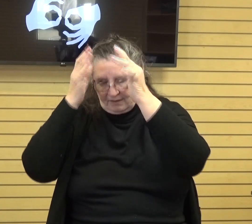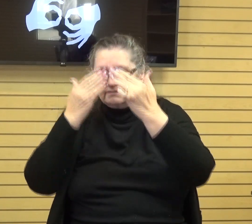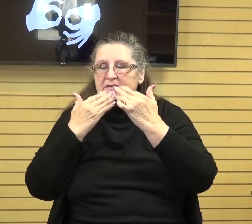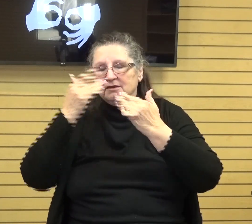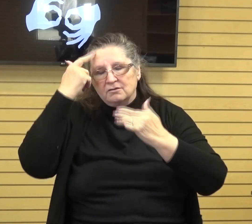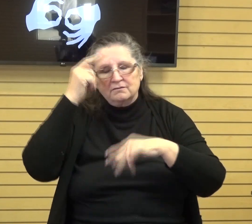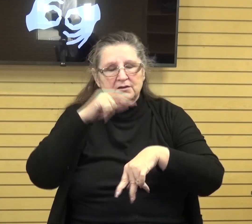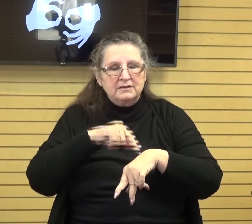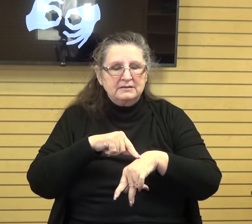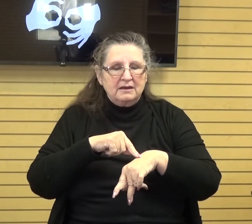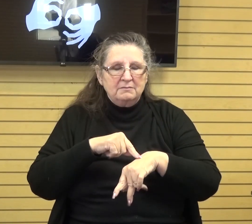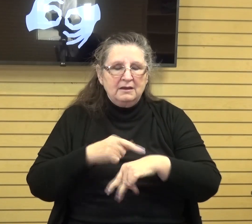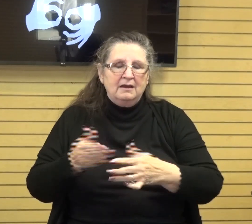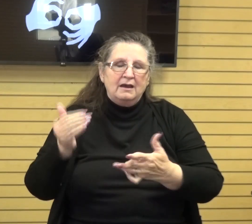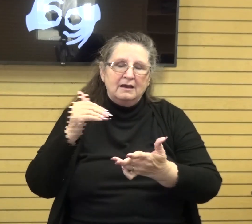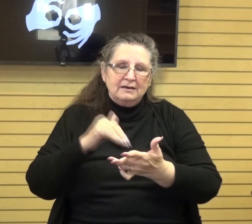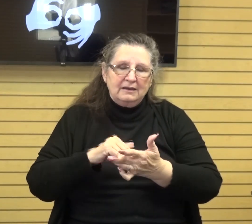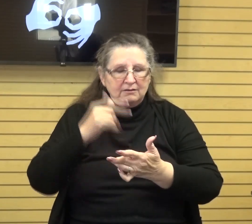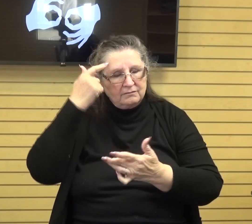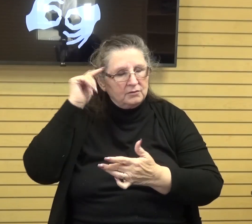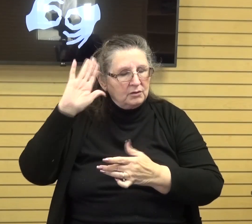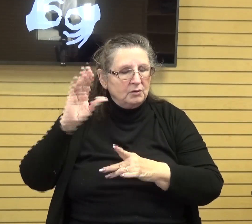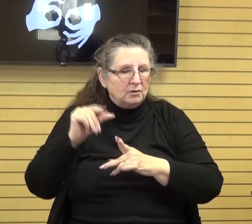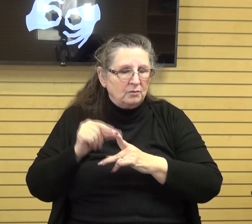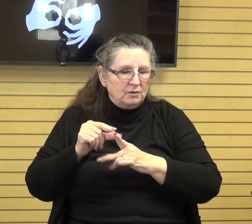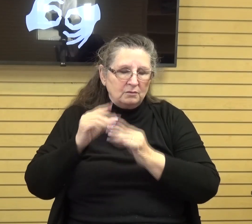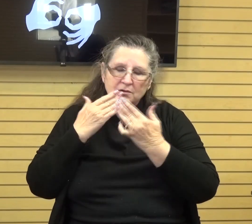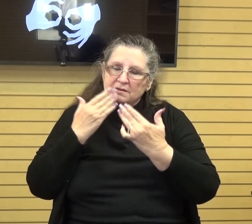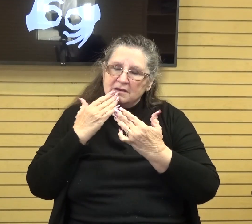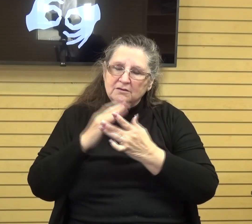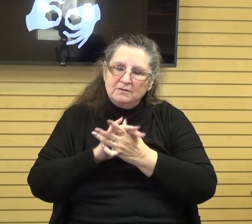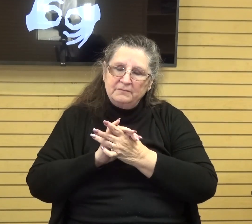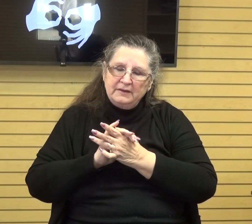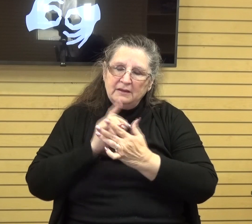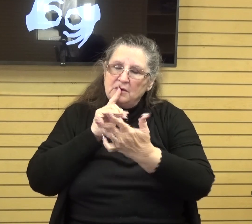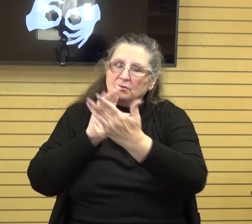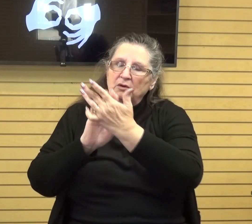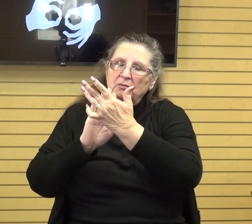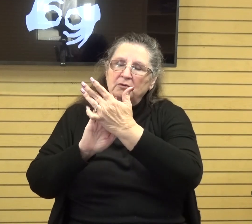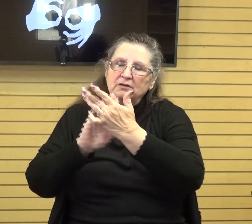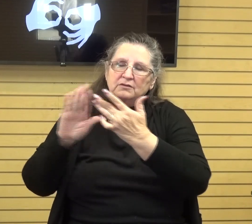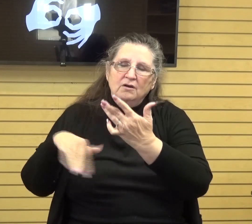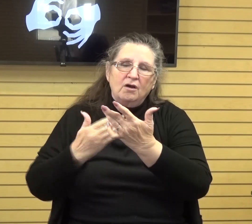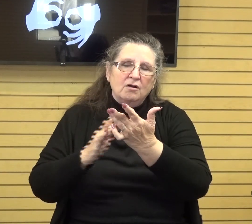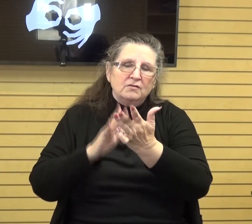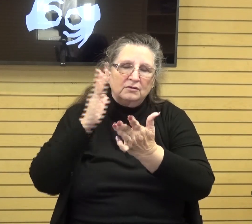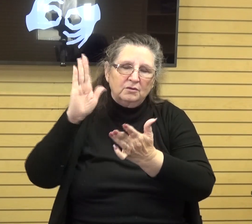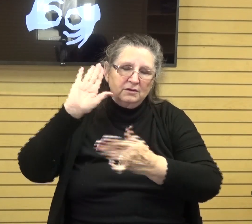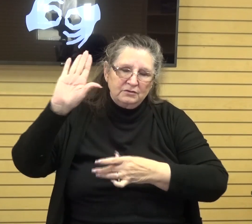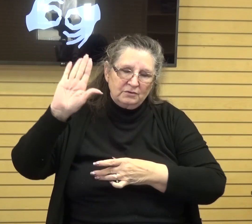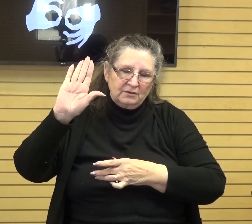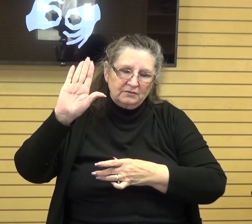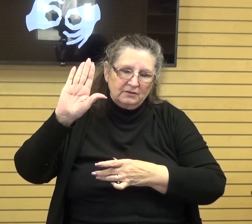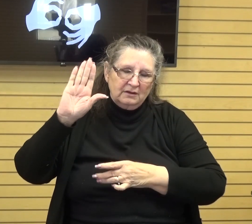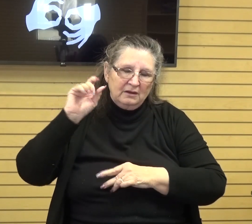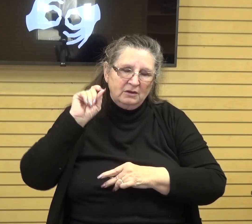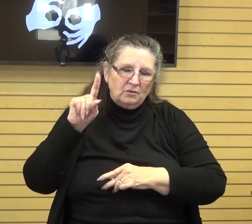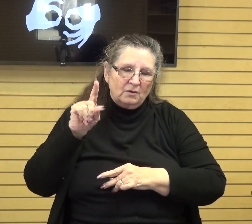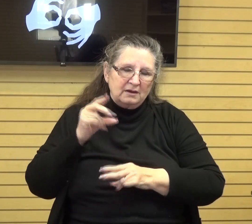for once again just for your words and we just praise you we give you all the glory and we ask these things in jesus name